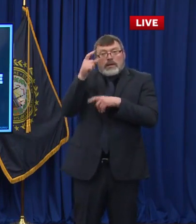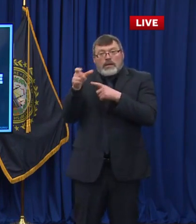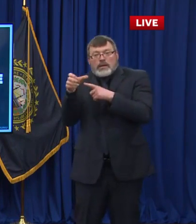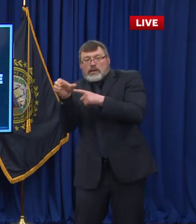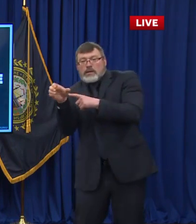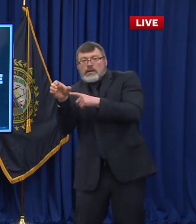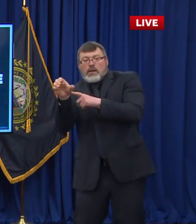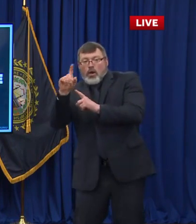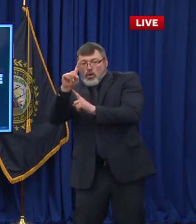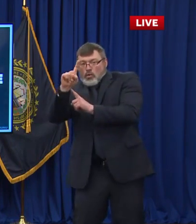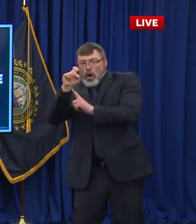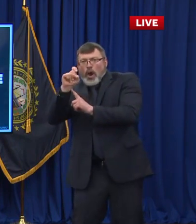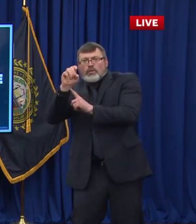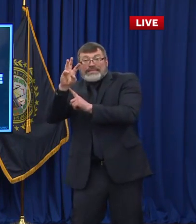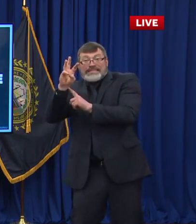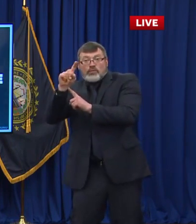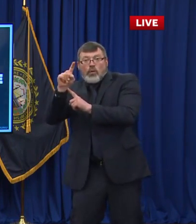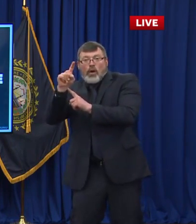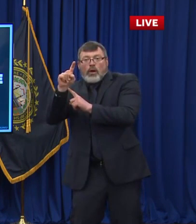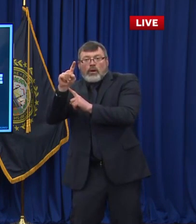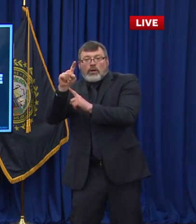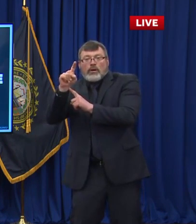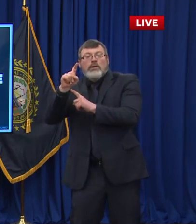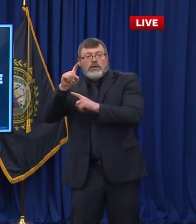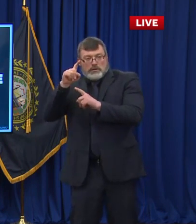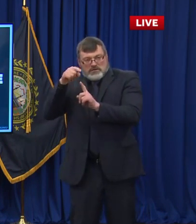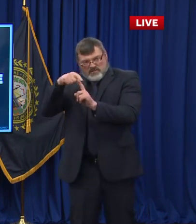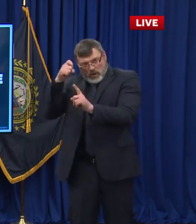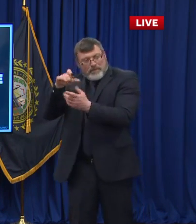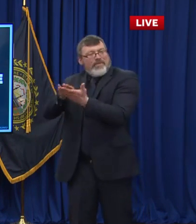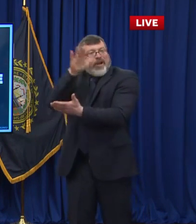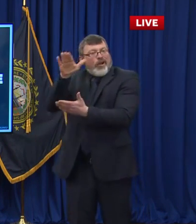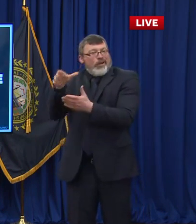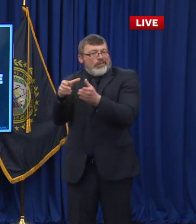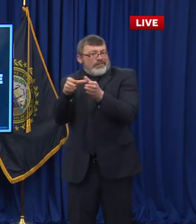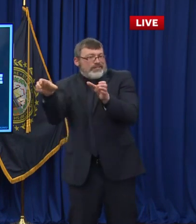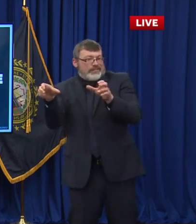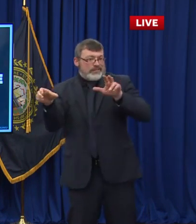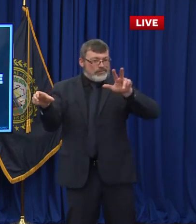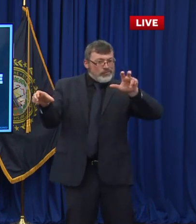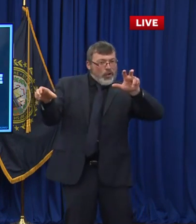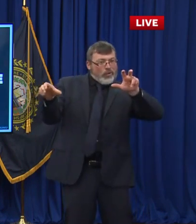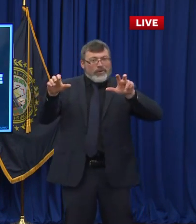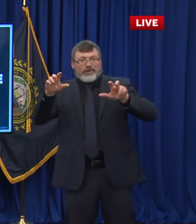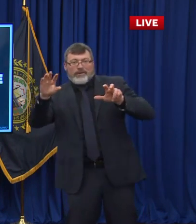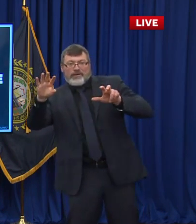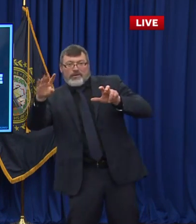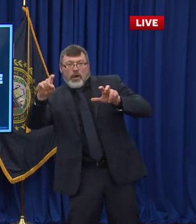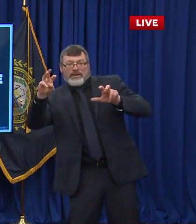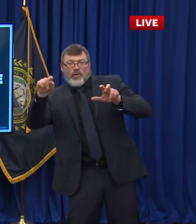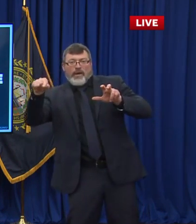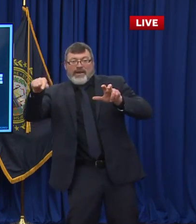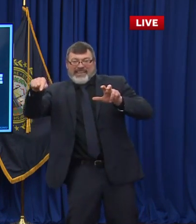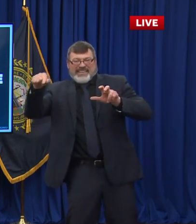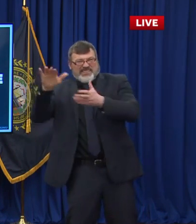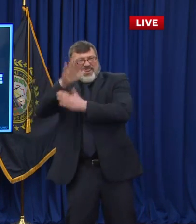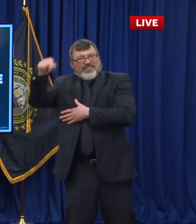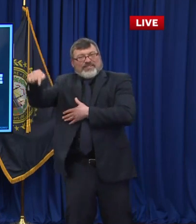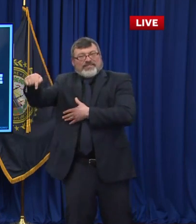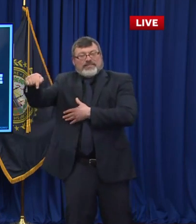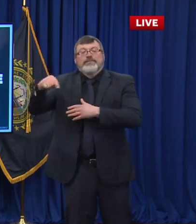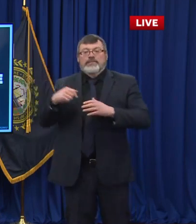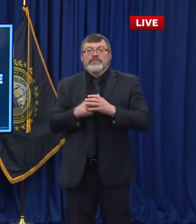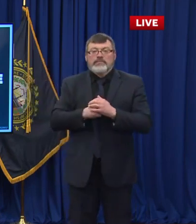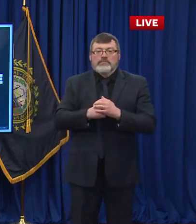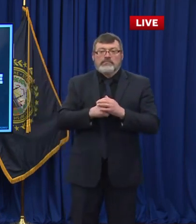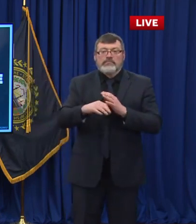with colleges and universities. And so in the last week, we've been averaging probably about 90 new infections per day at colleges and universities throughout our